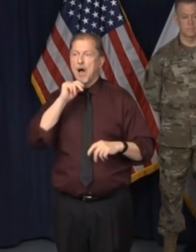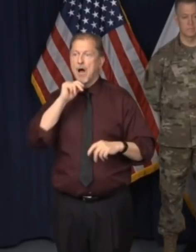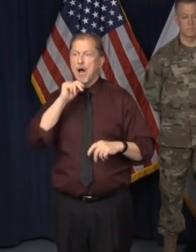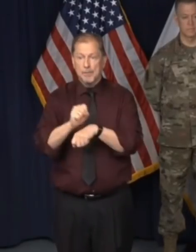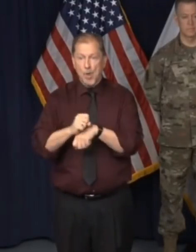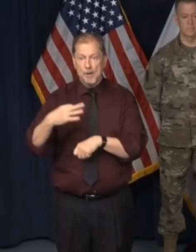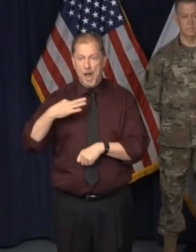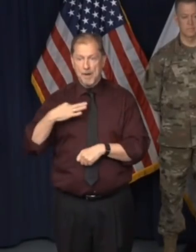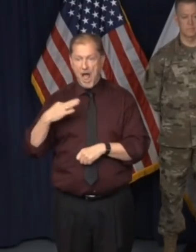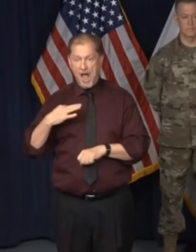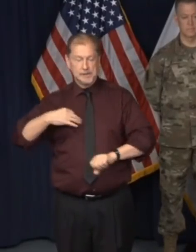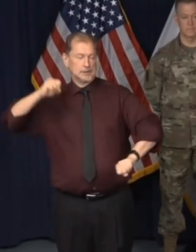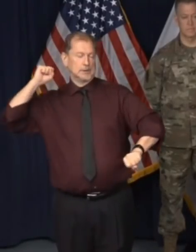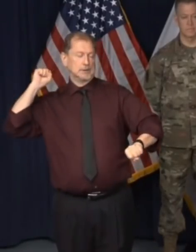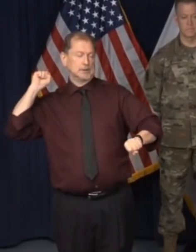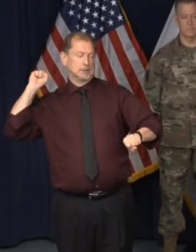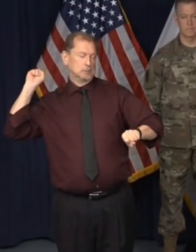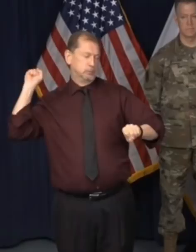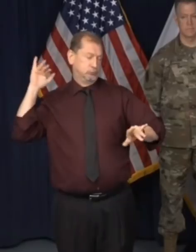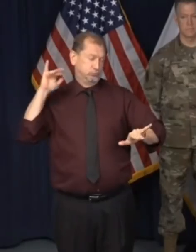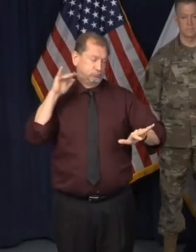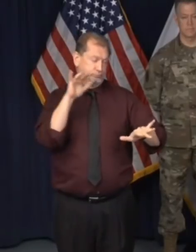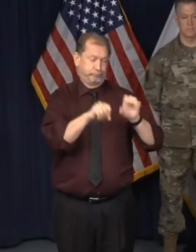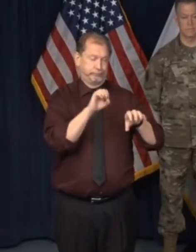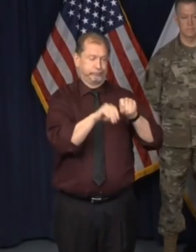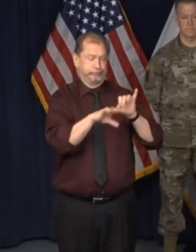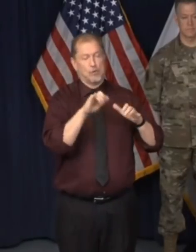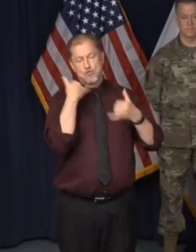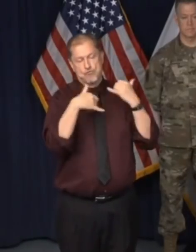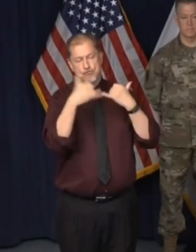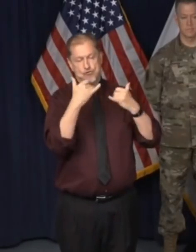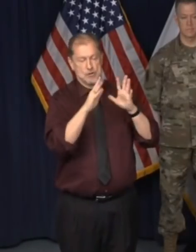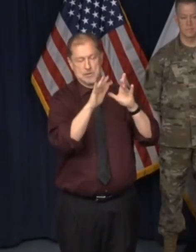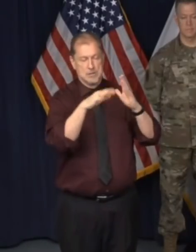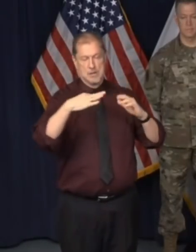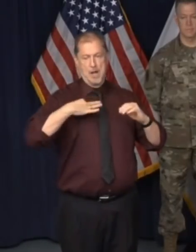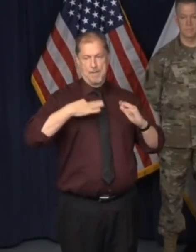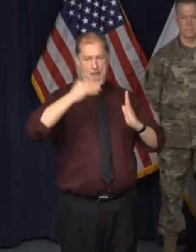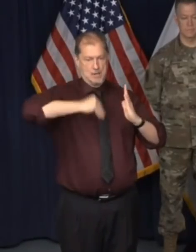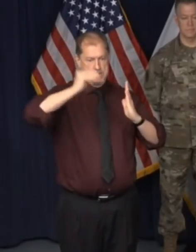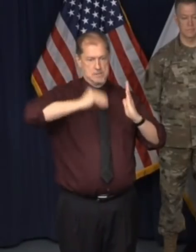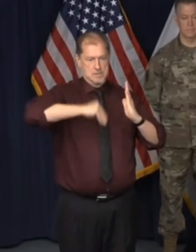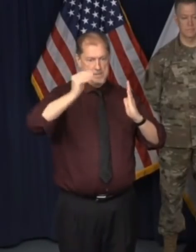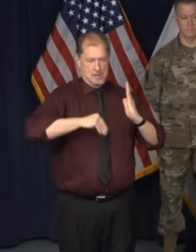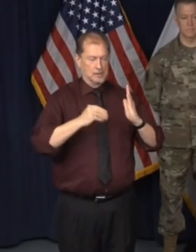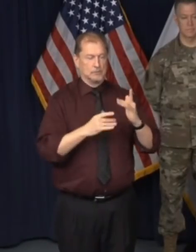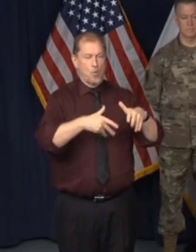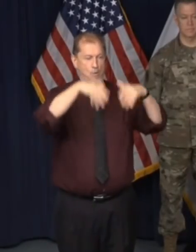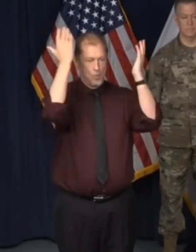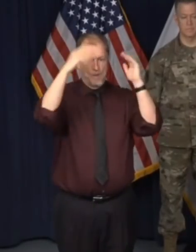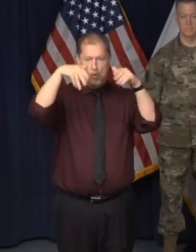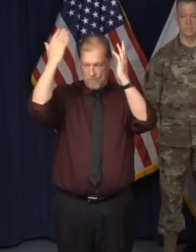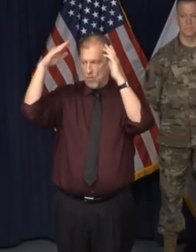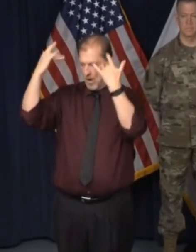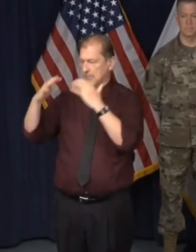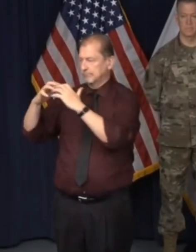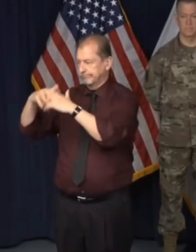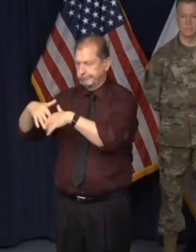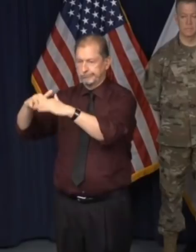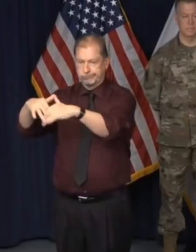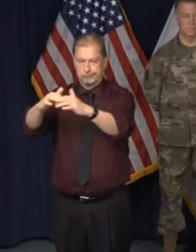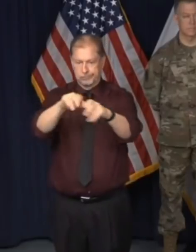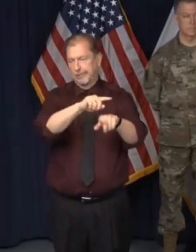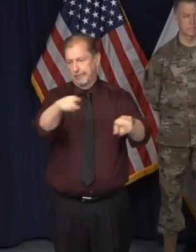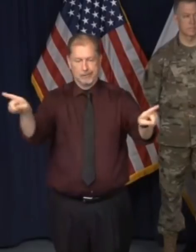overruns of, you know, of calls and sessions online and so on. And so we're,